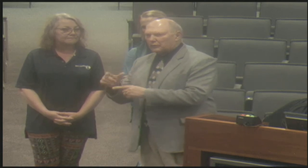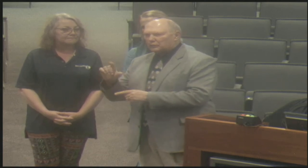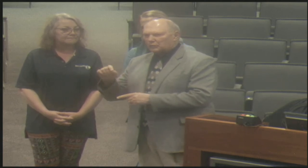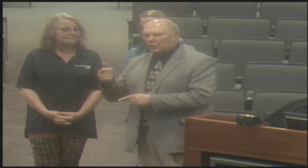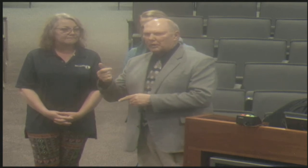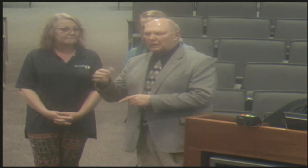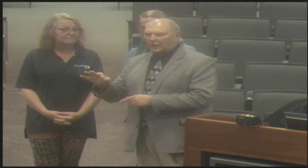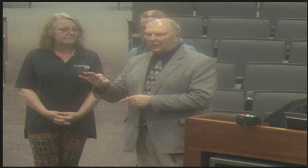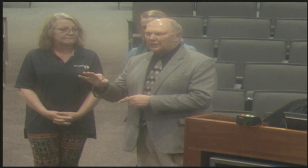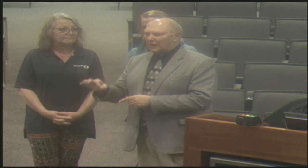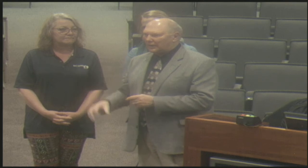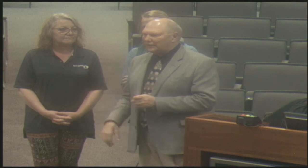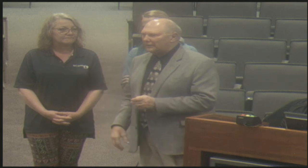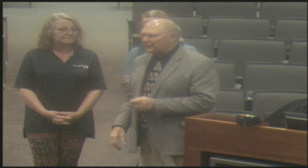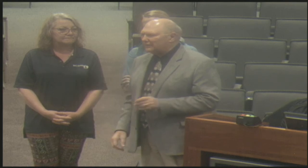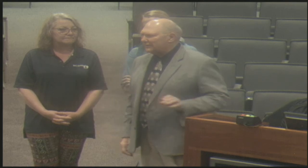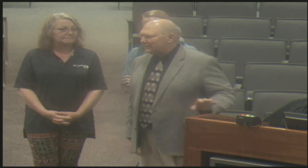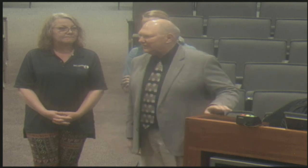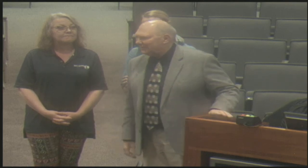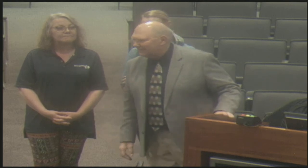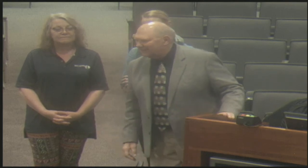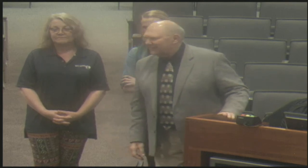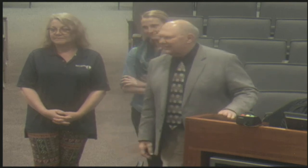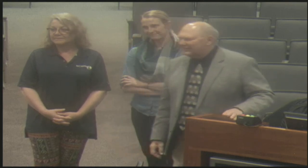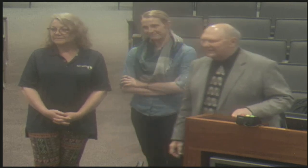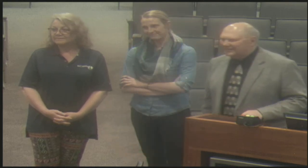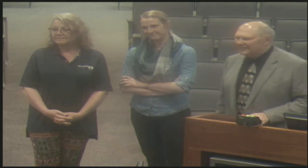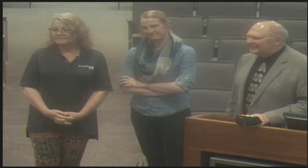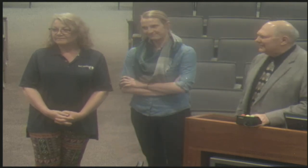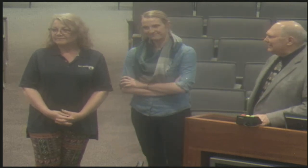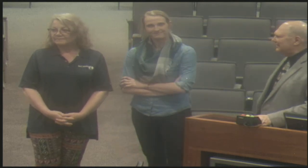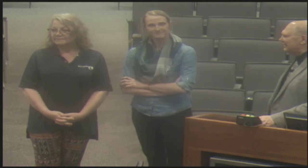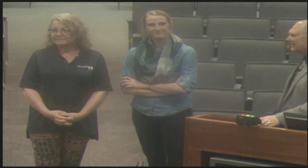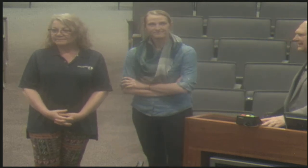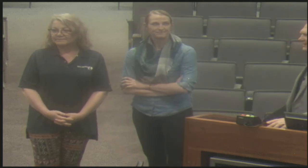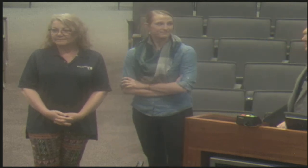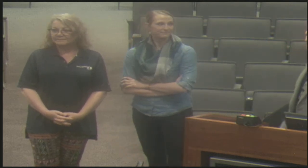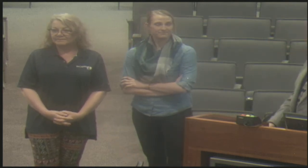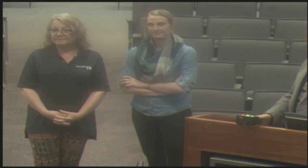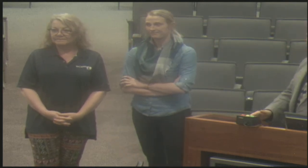from 2018. So we have some things that have carried over to 2019. Great. Thank you.